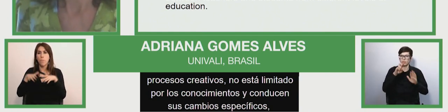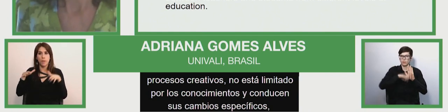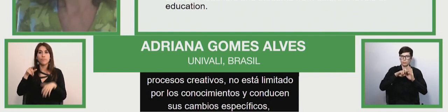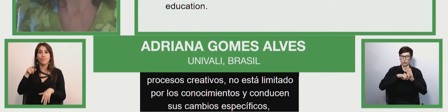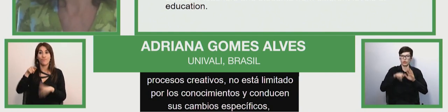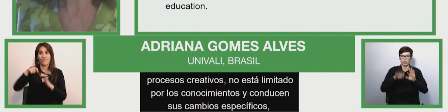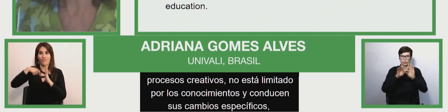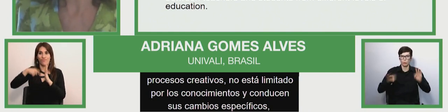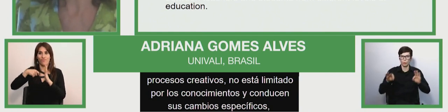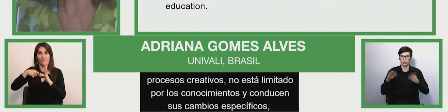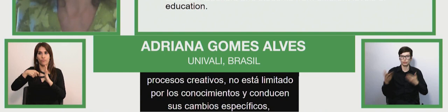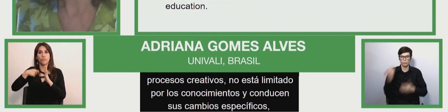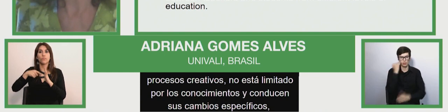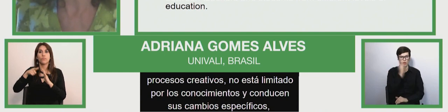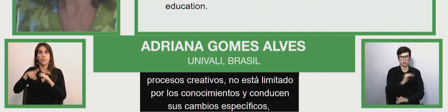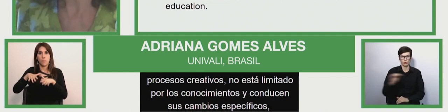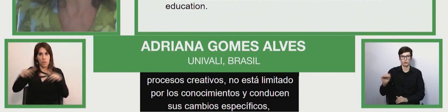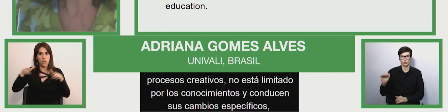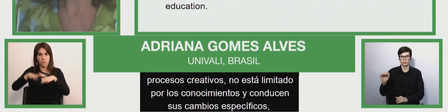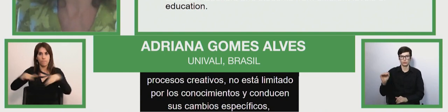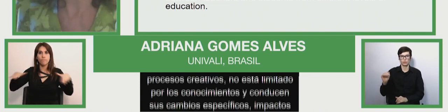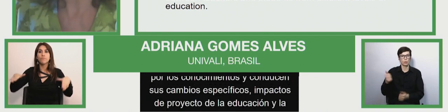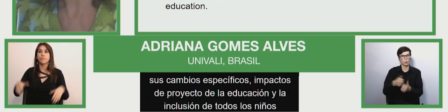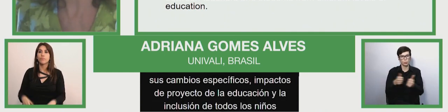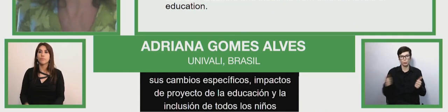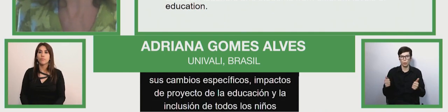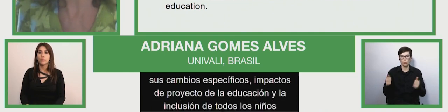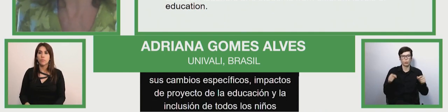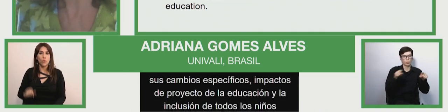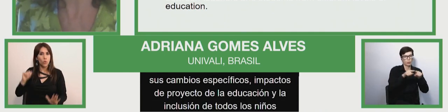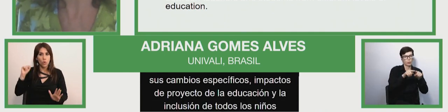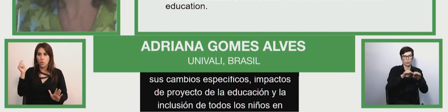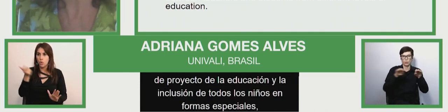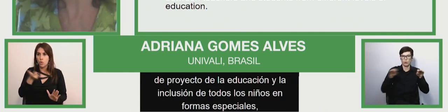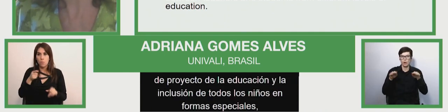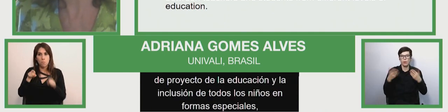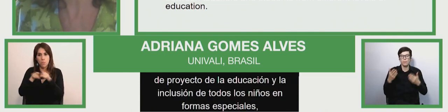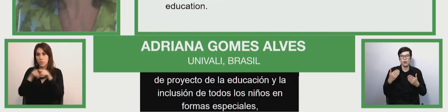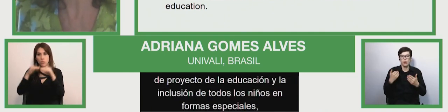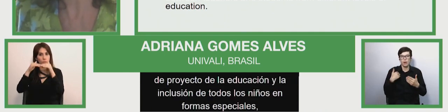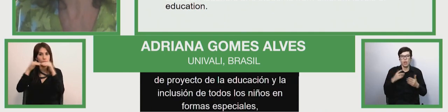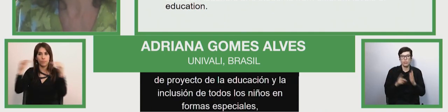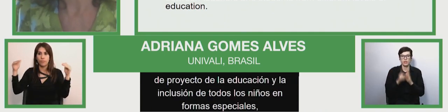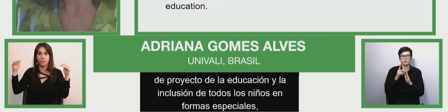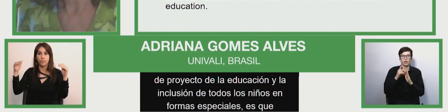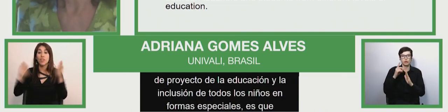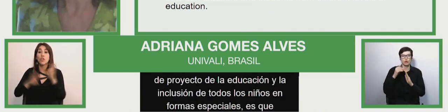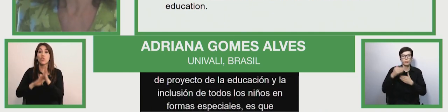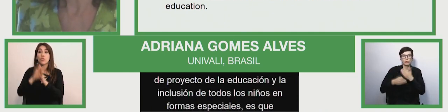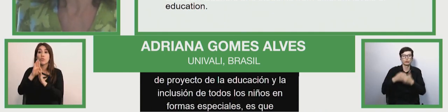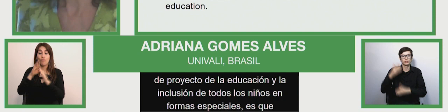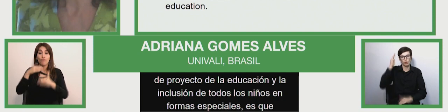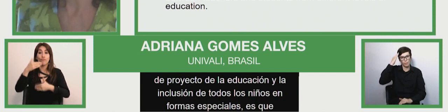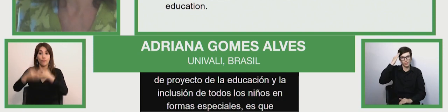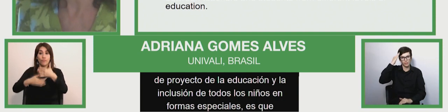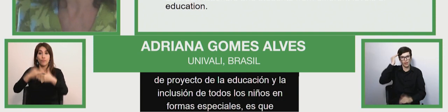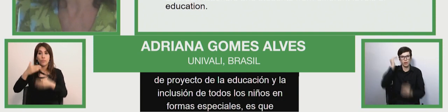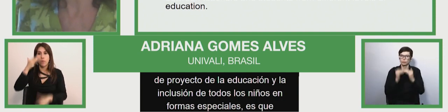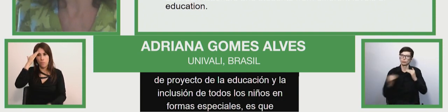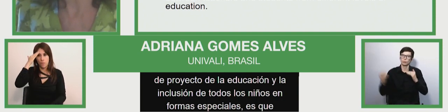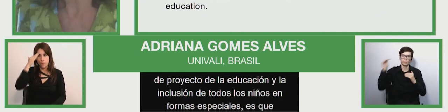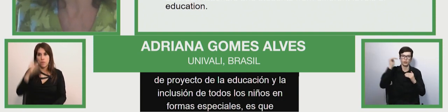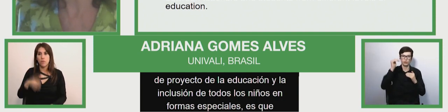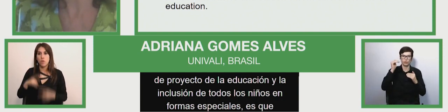the project impacts the education and inclusion of all children in a special way it